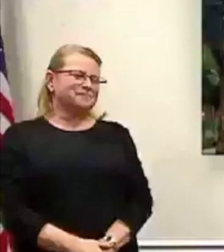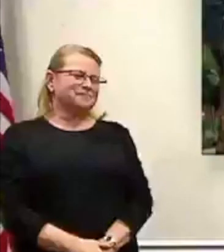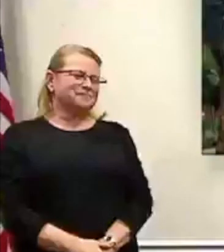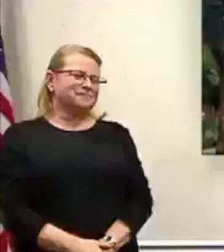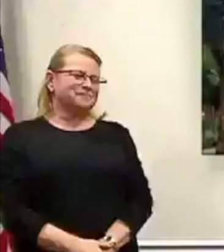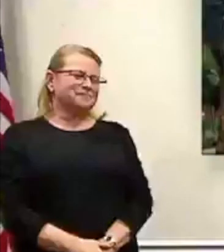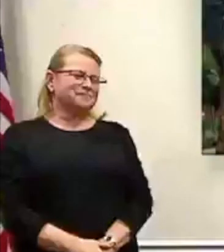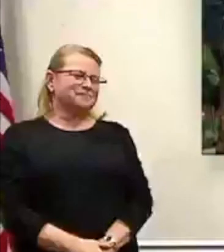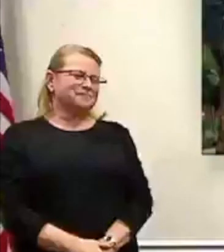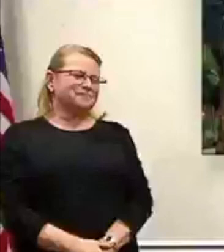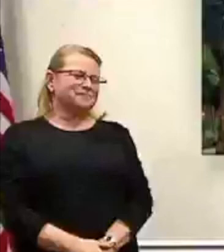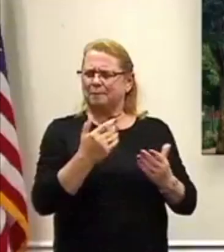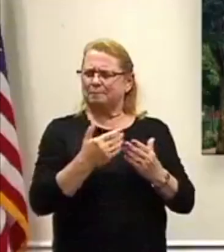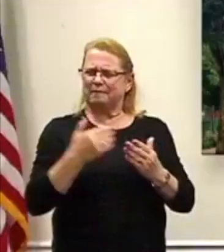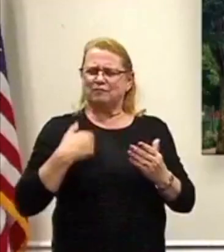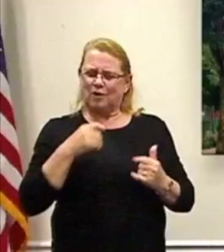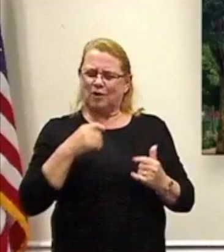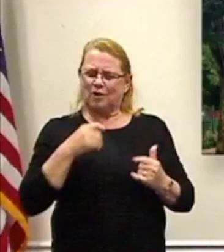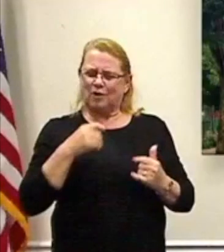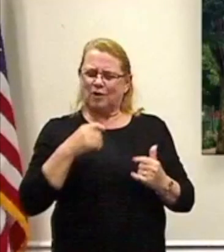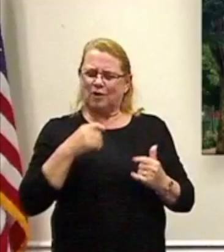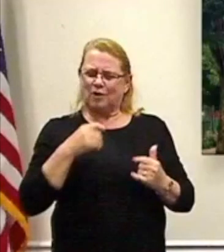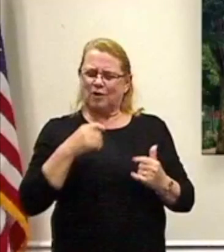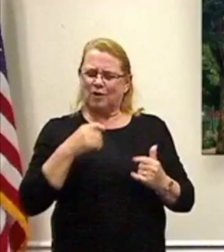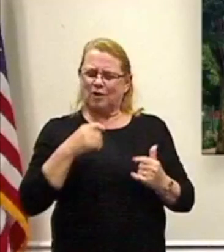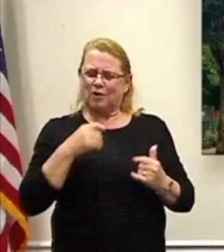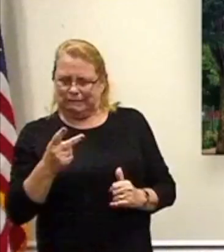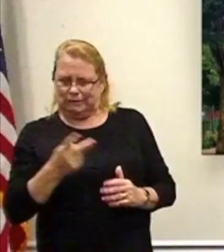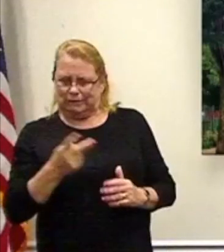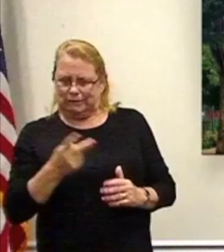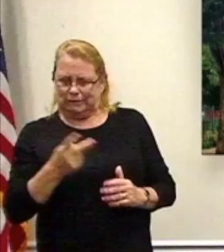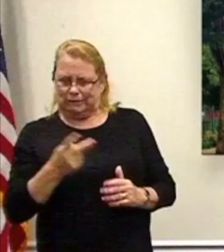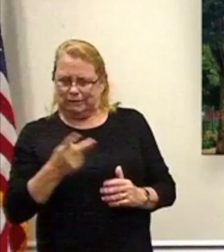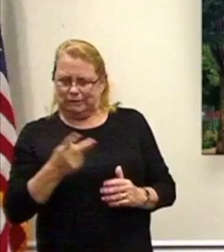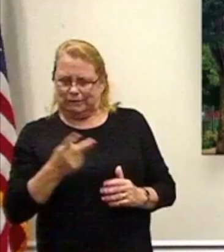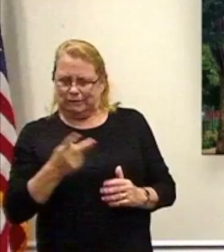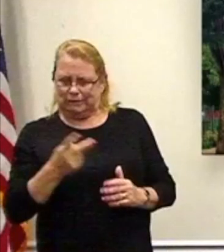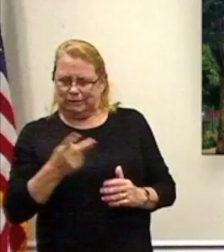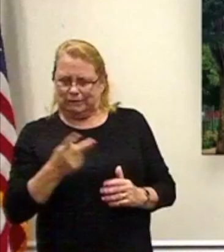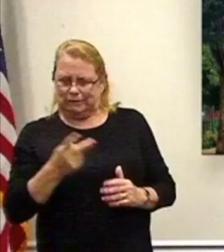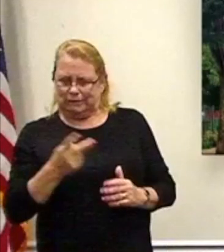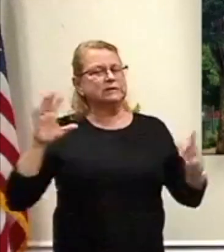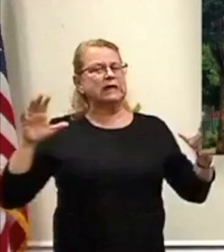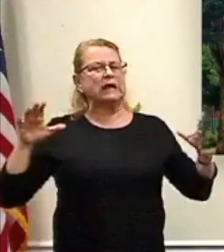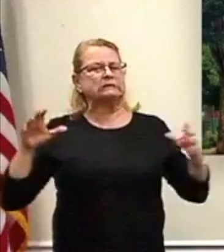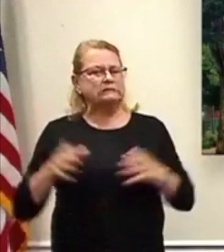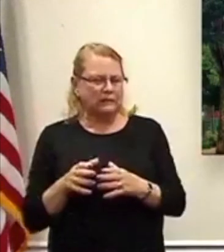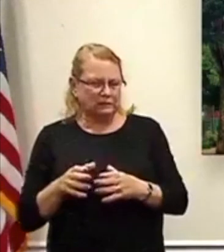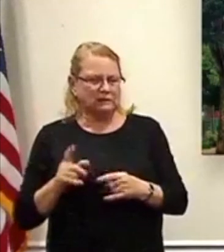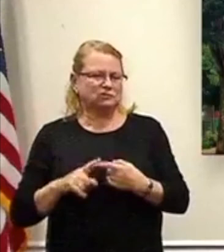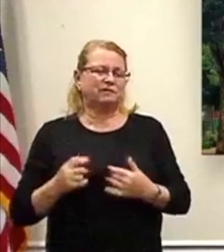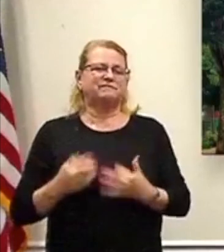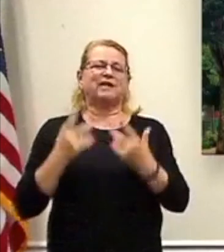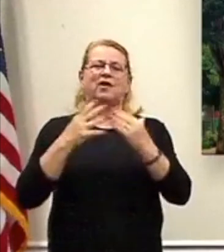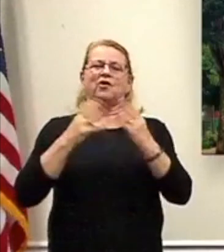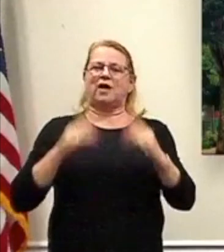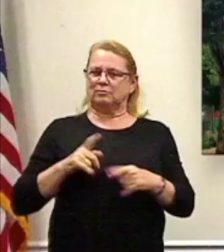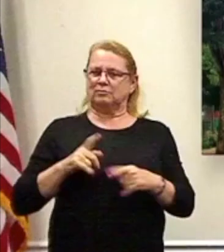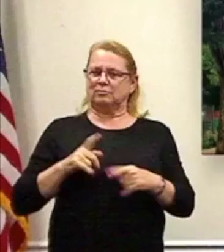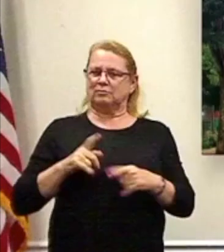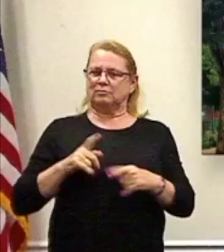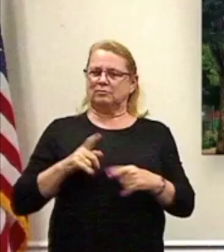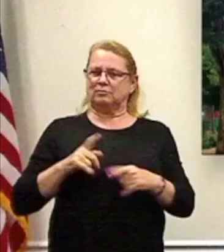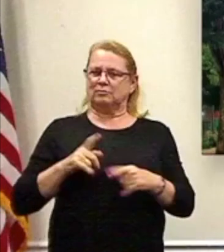and any results. I want to see a consolidation of firehouses in Duchess County at a county